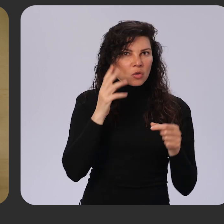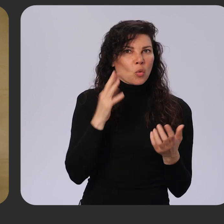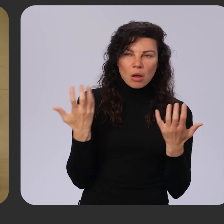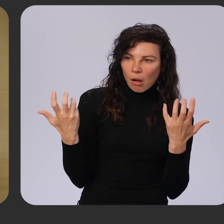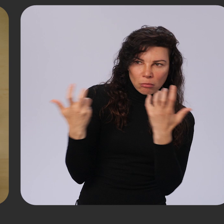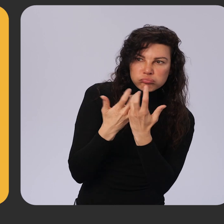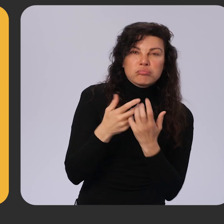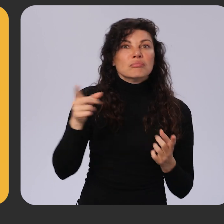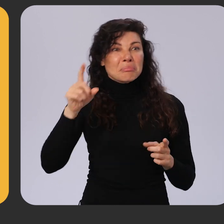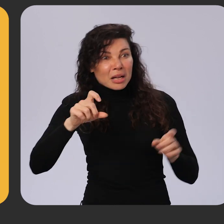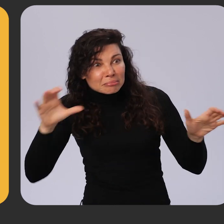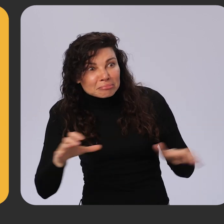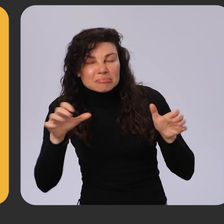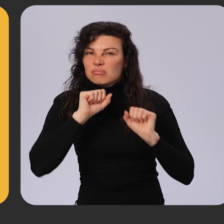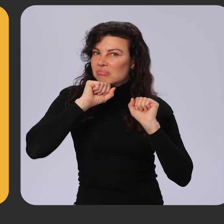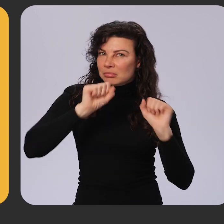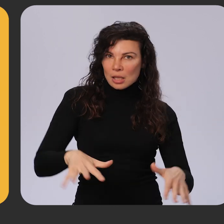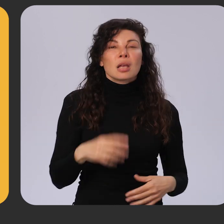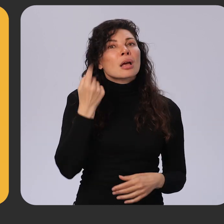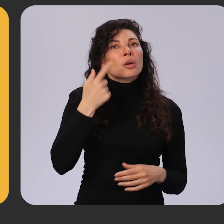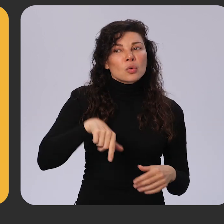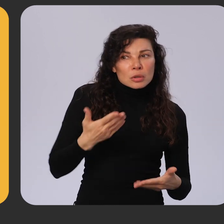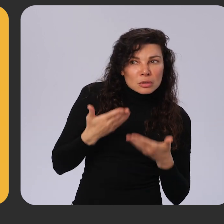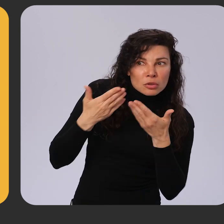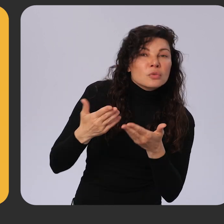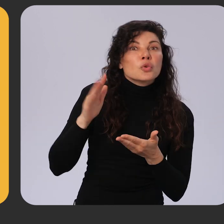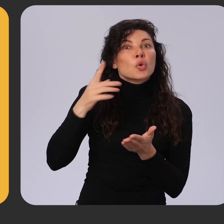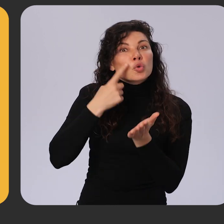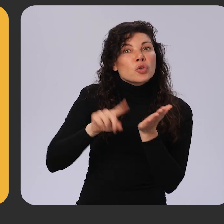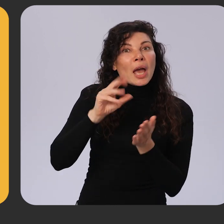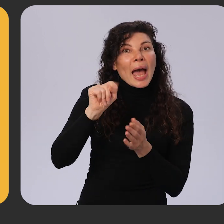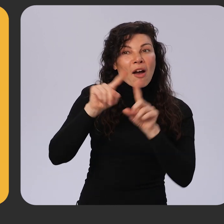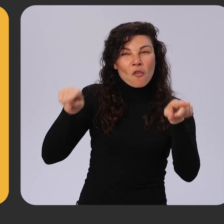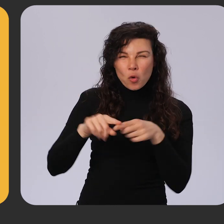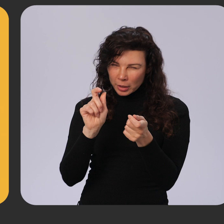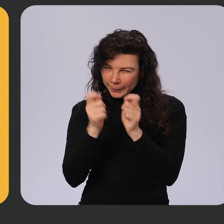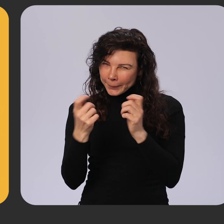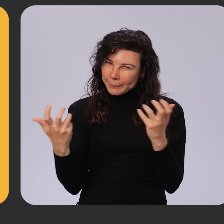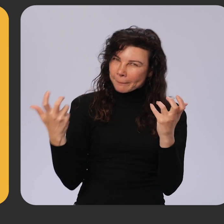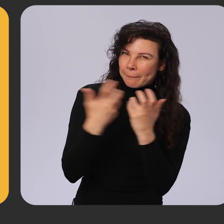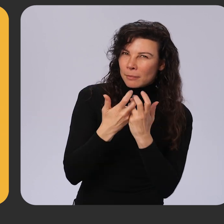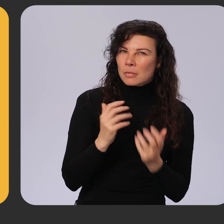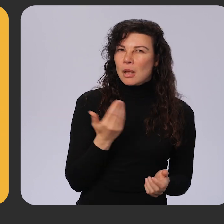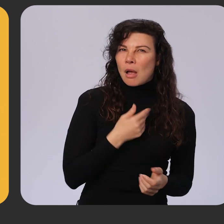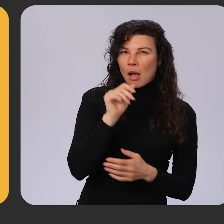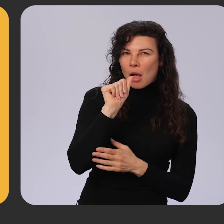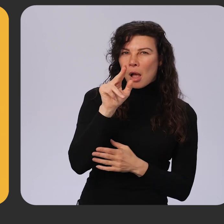on your end. However, we do recommend optimizing your checkout form so that it works well with autofill on Chrome